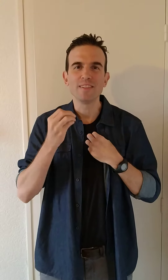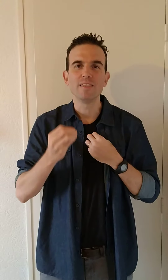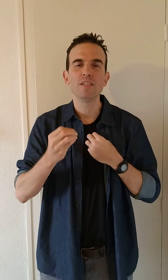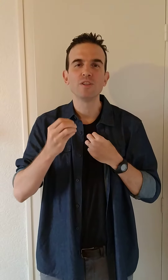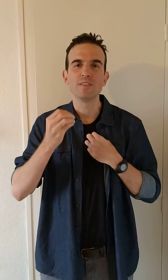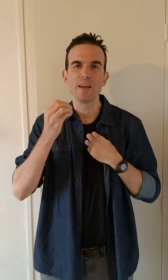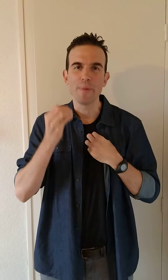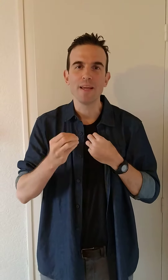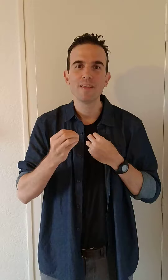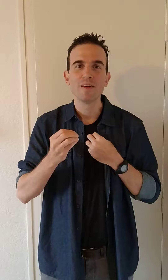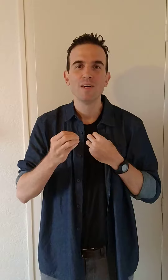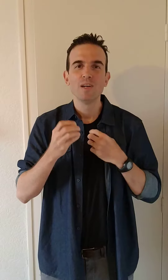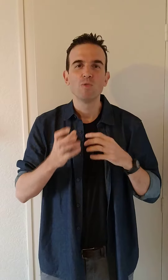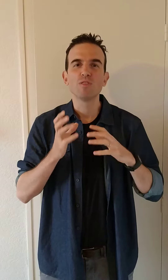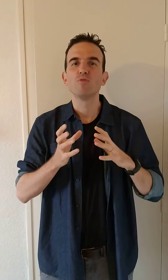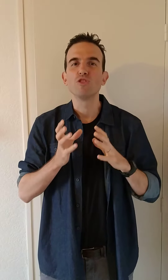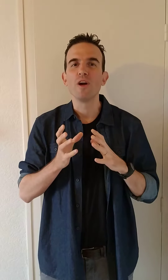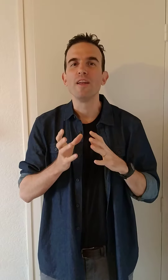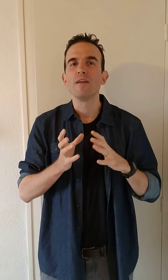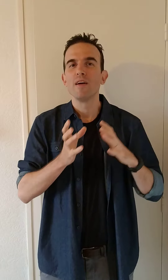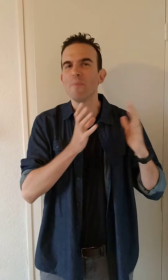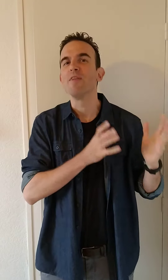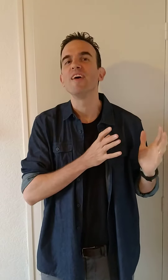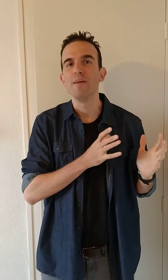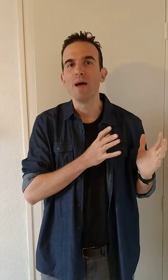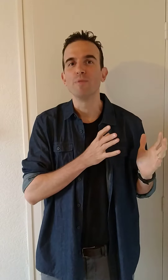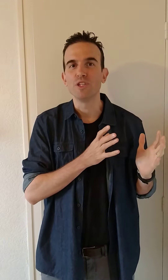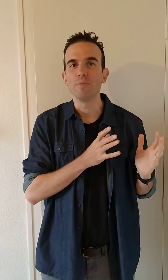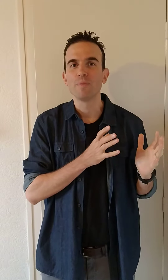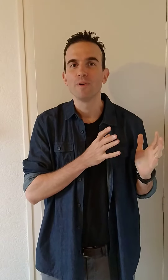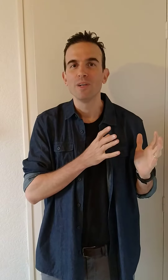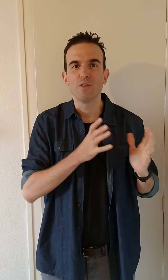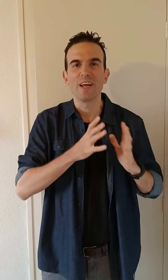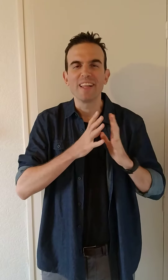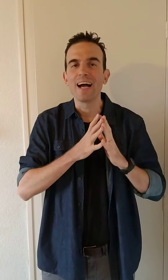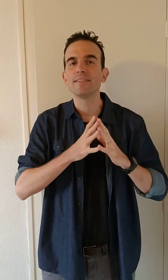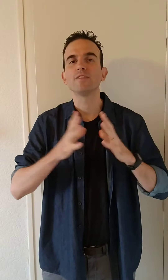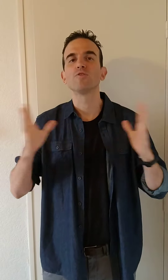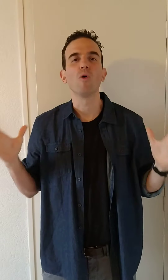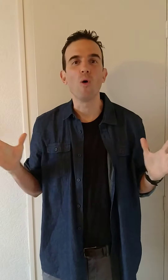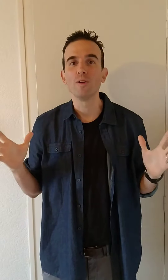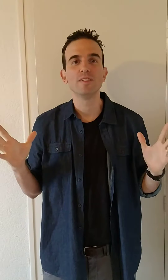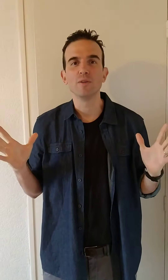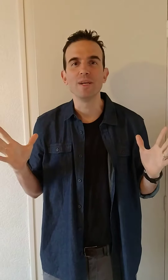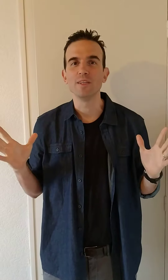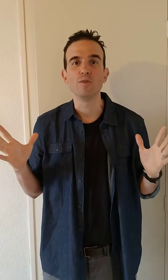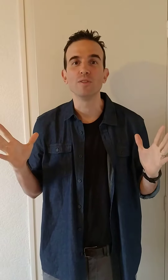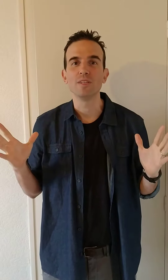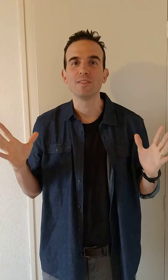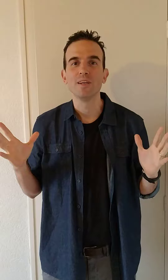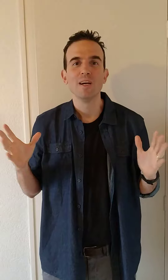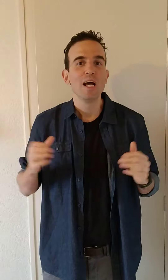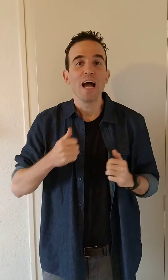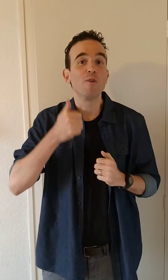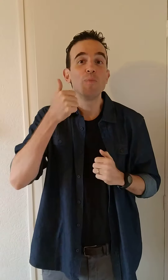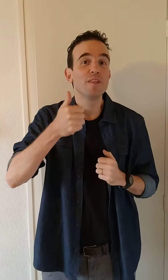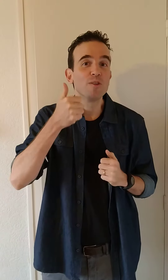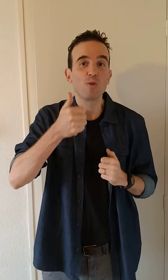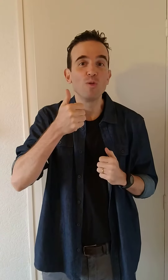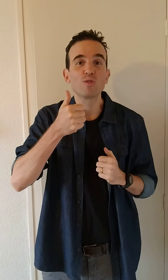decisions I made was to join Mindvalley membership and to get access to all these amazing courses. I completed a course